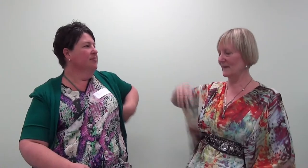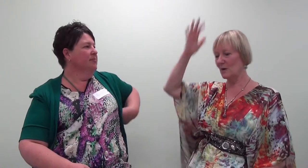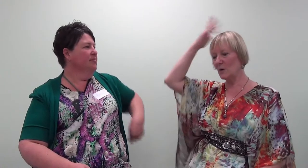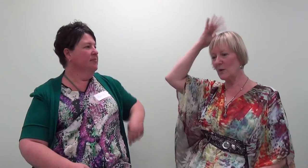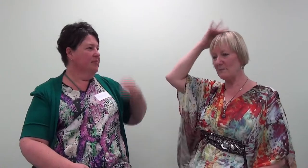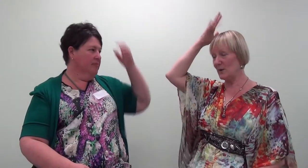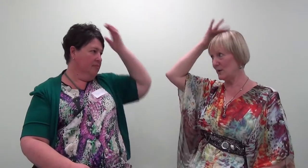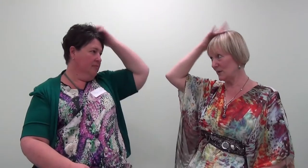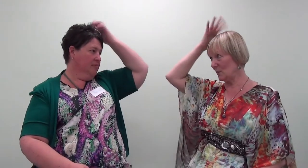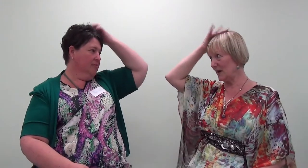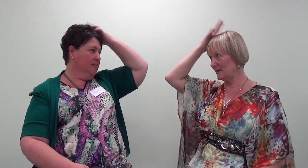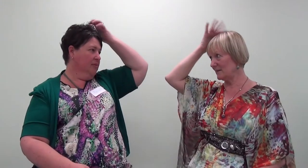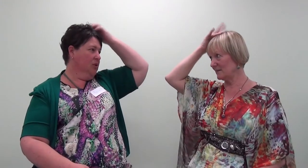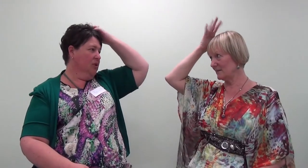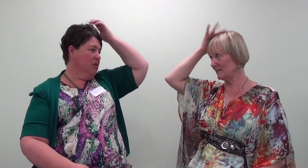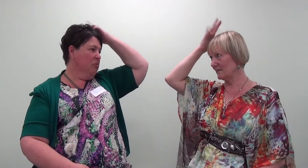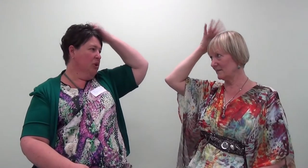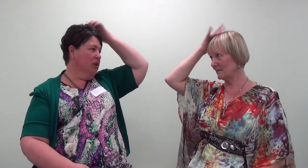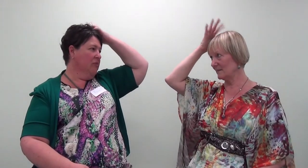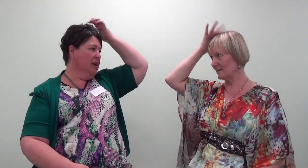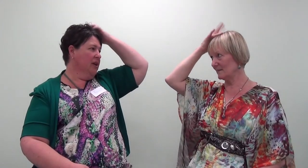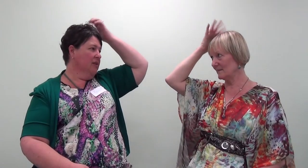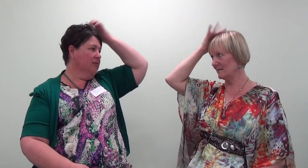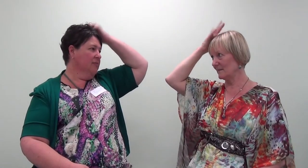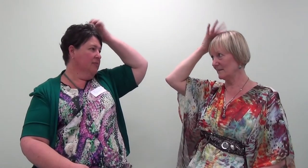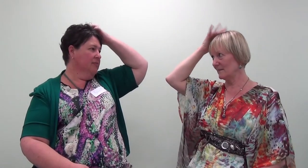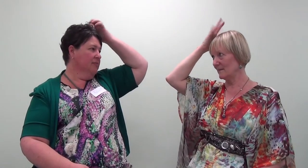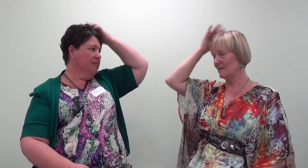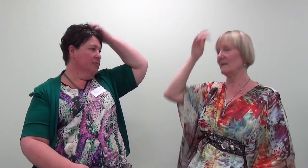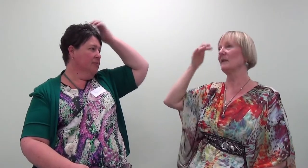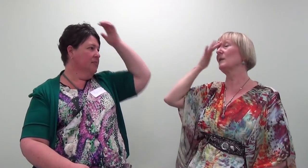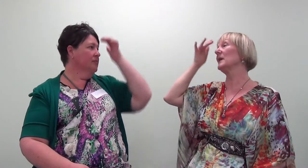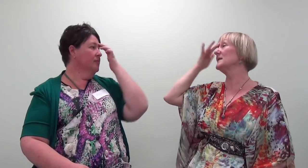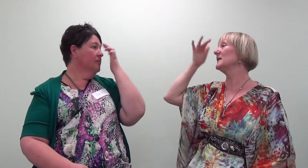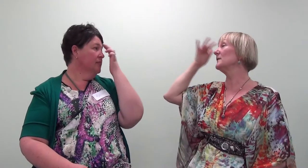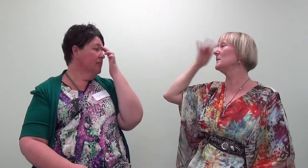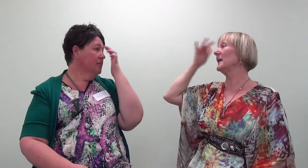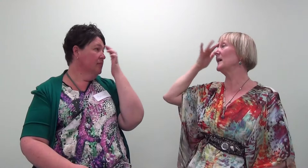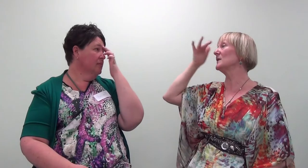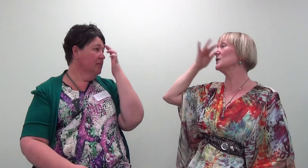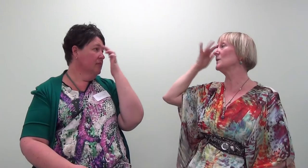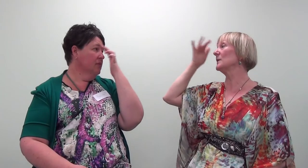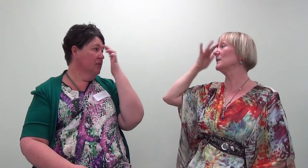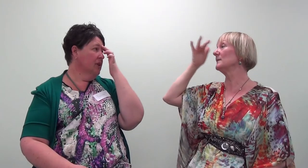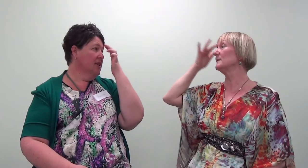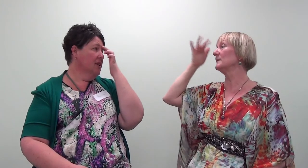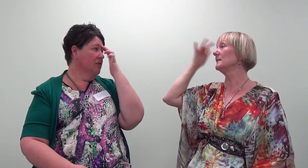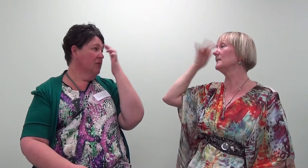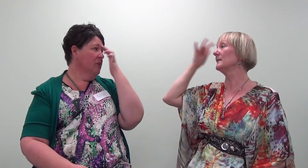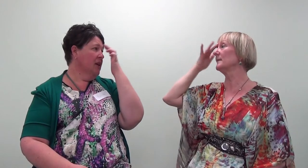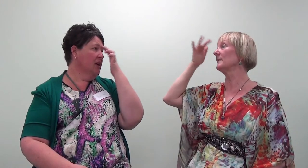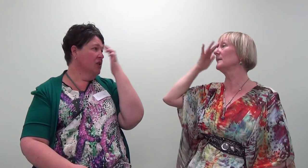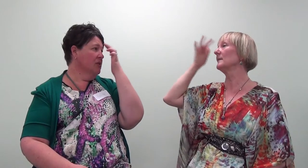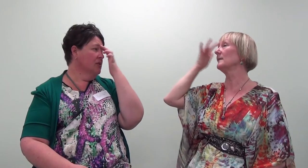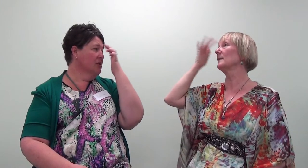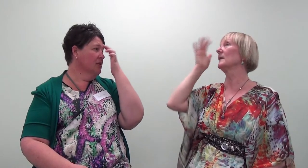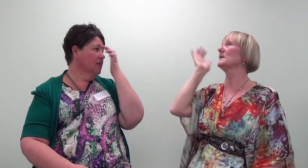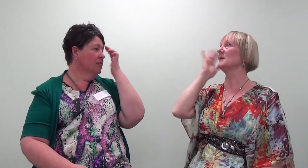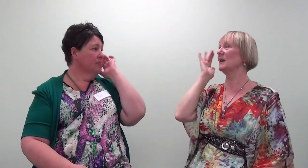All that burden and weight. Releasing it from my neck and shoulders. Releasing it from my neck and shoulders. Sending